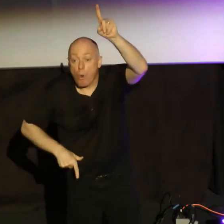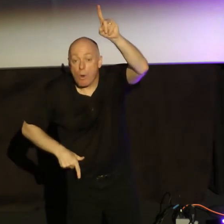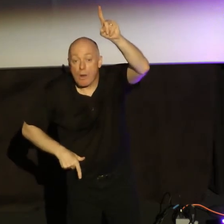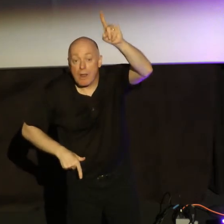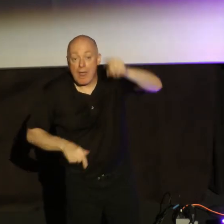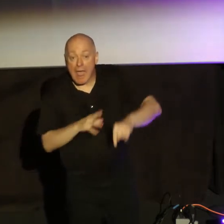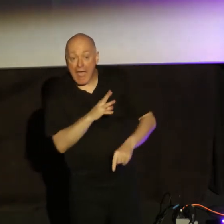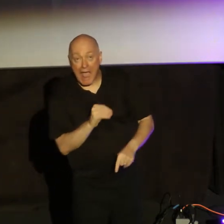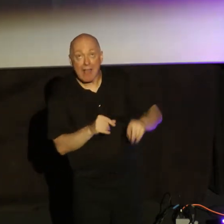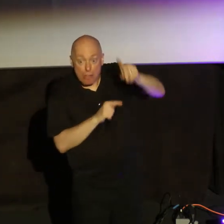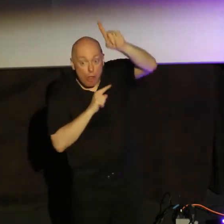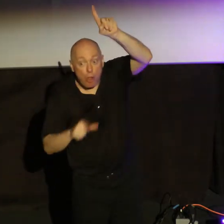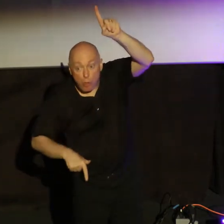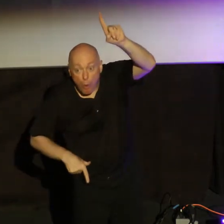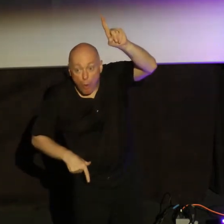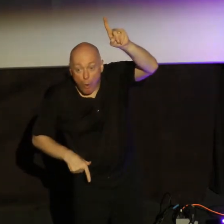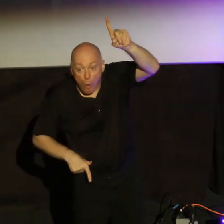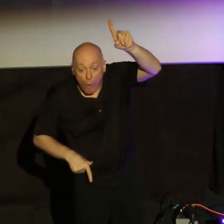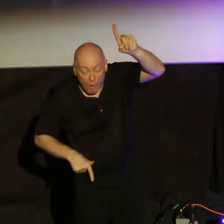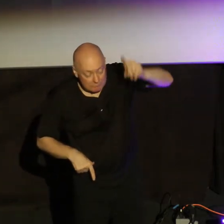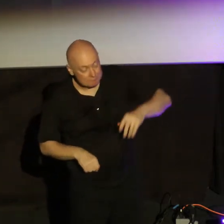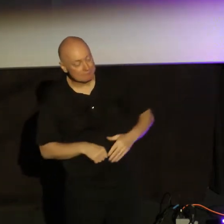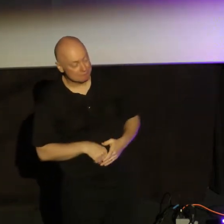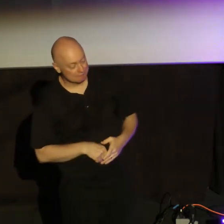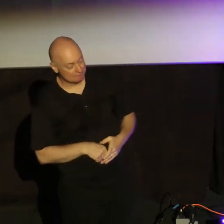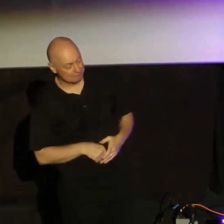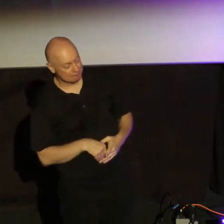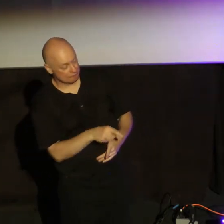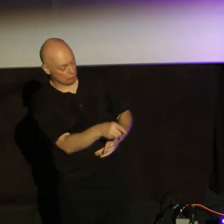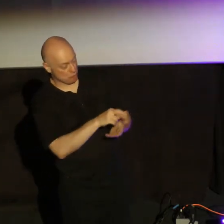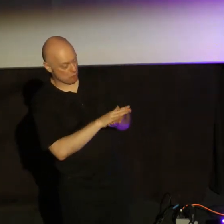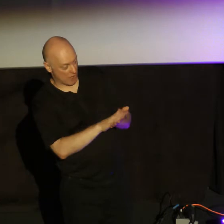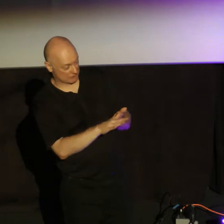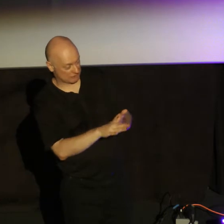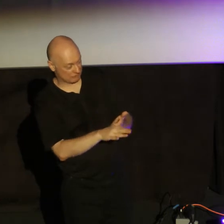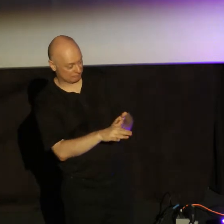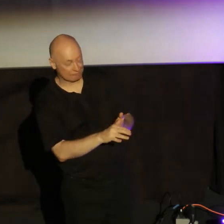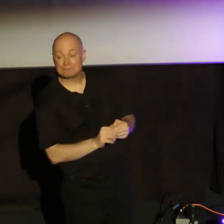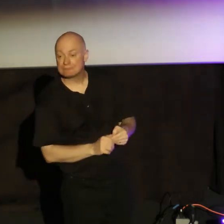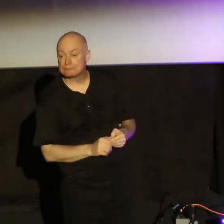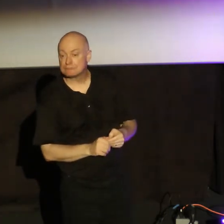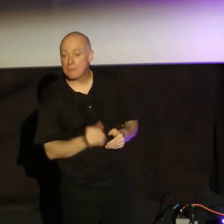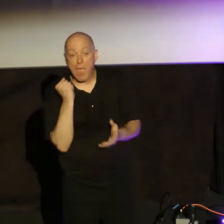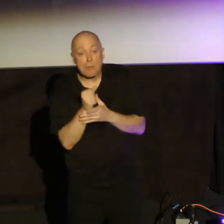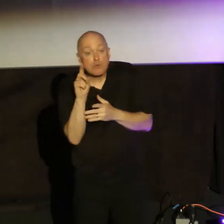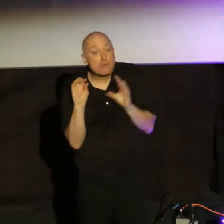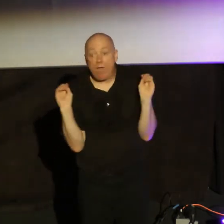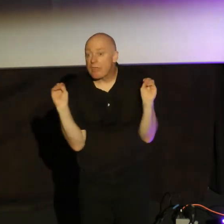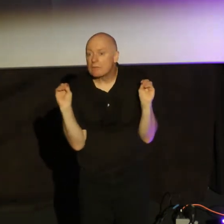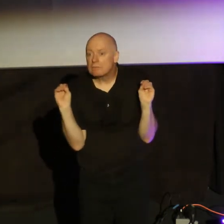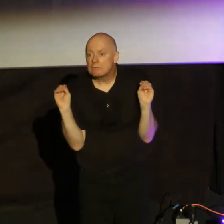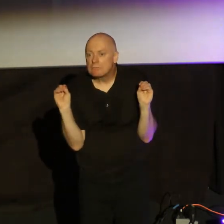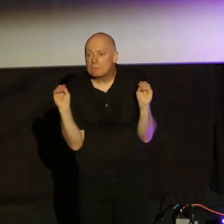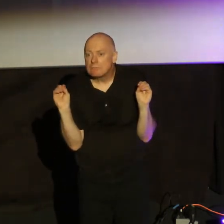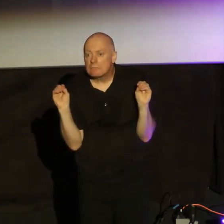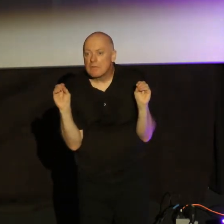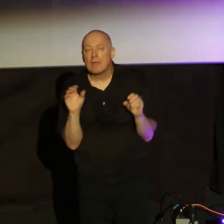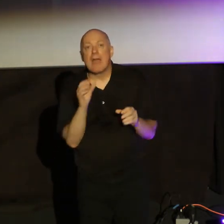that's the Lord, counted it to him as righteousness. Now, Abraham didn't move a muscle. Abraham, it doesn't say, and Abraham did